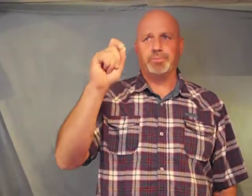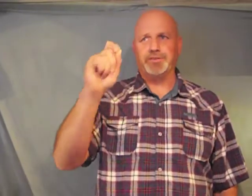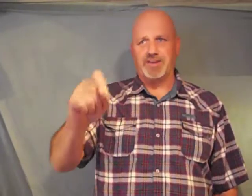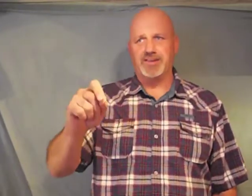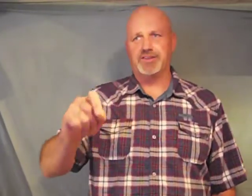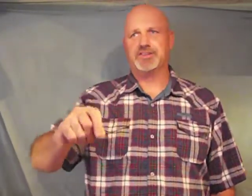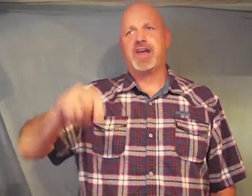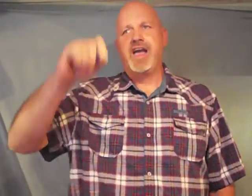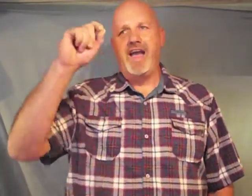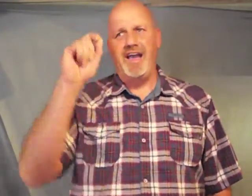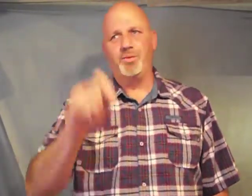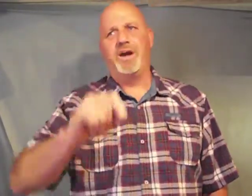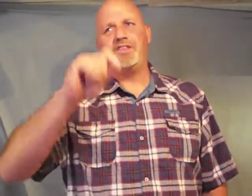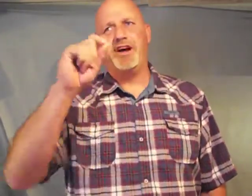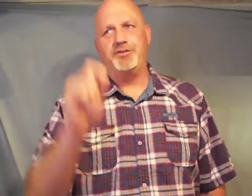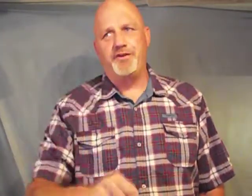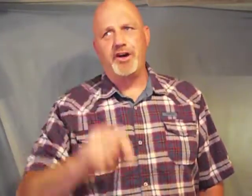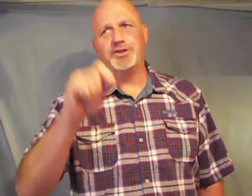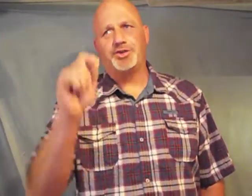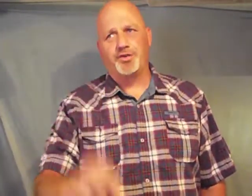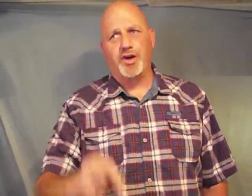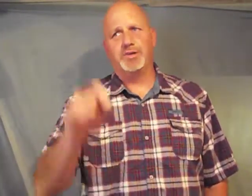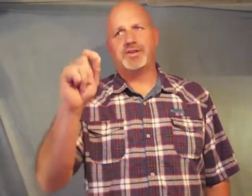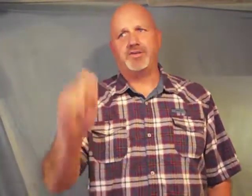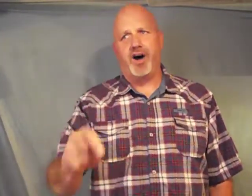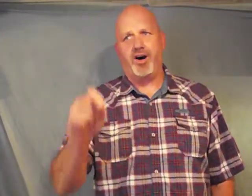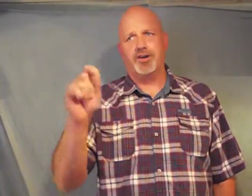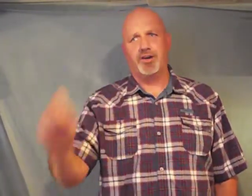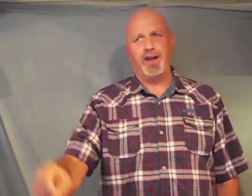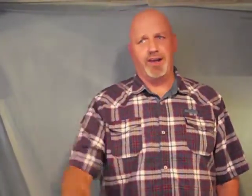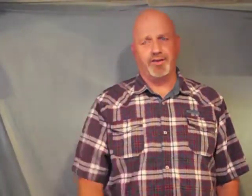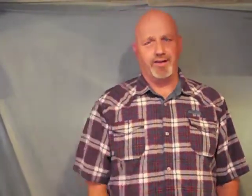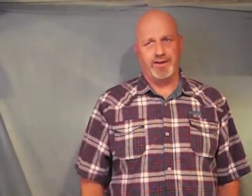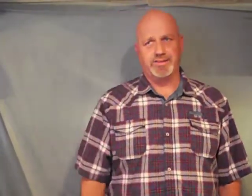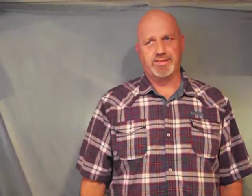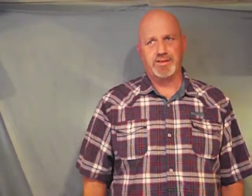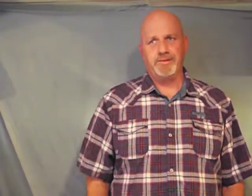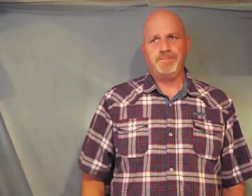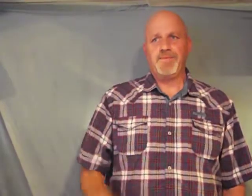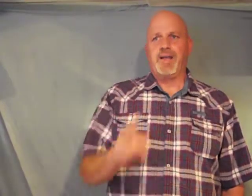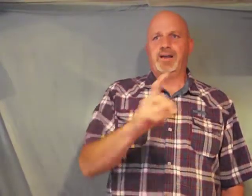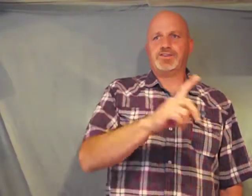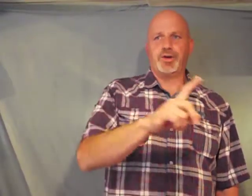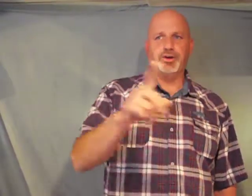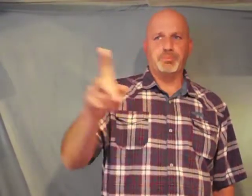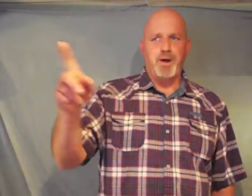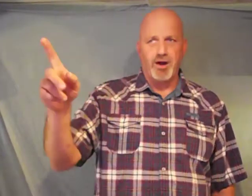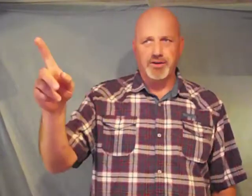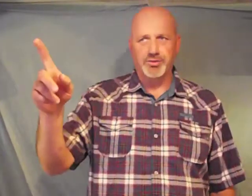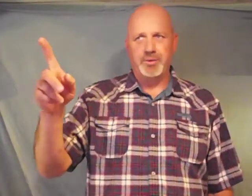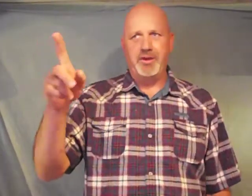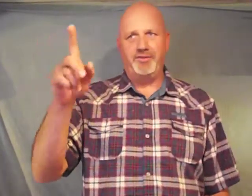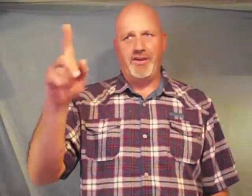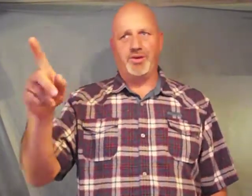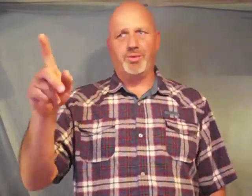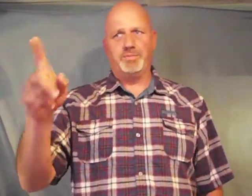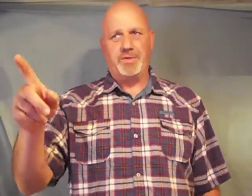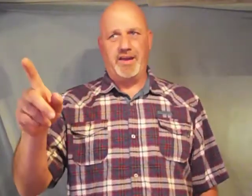possessions and with the first fruits of all your increase so your barns will be filled with plenty